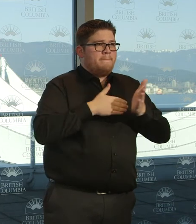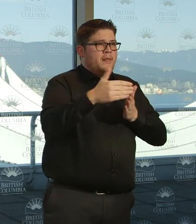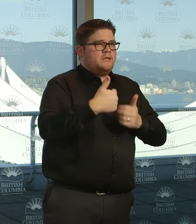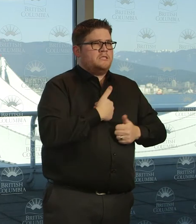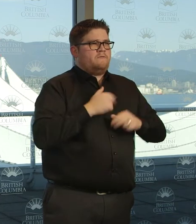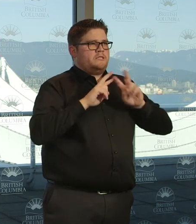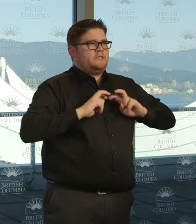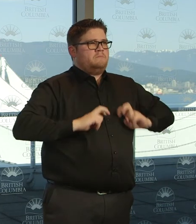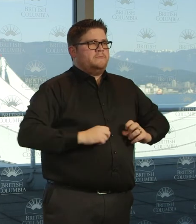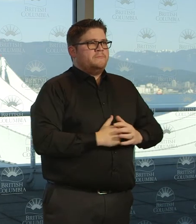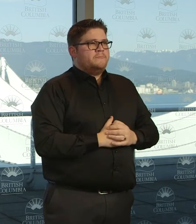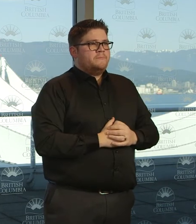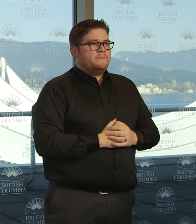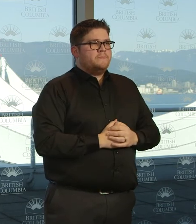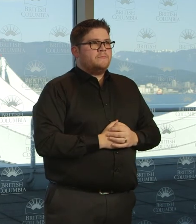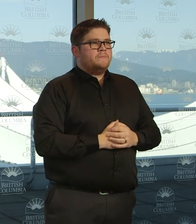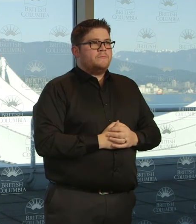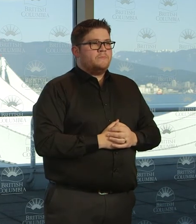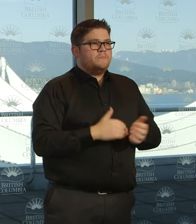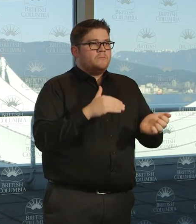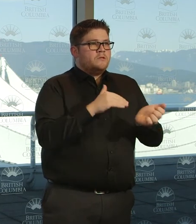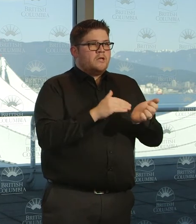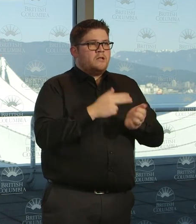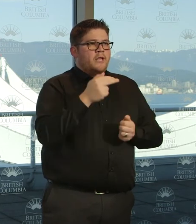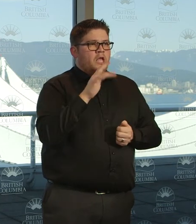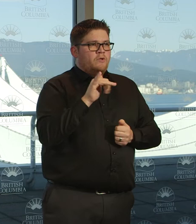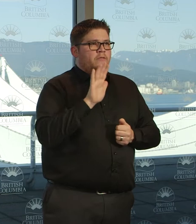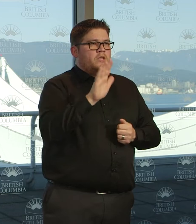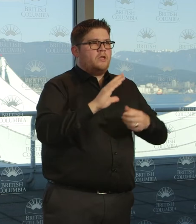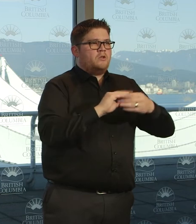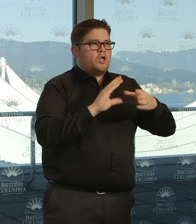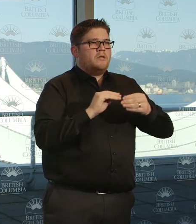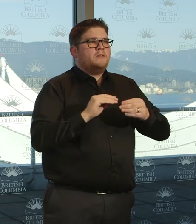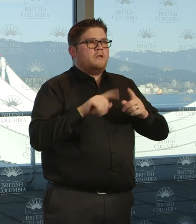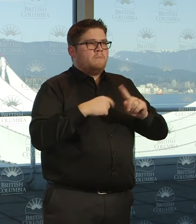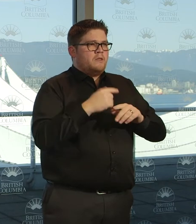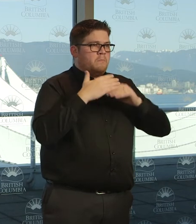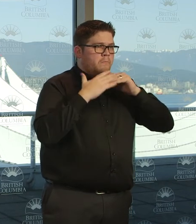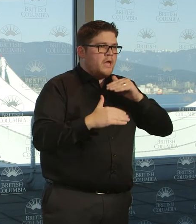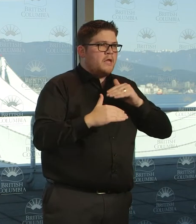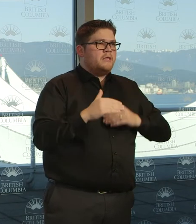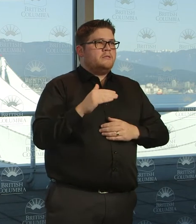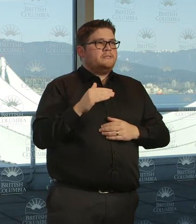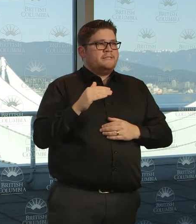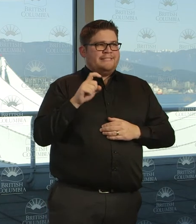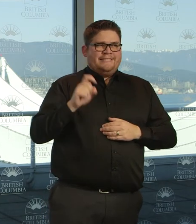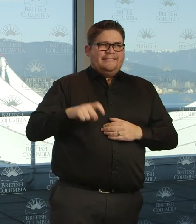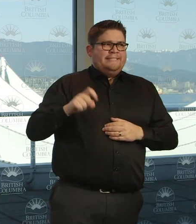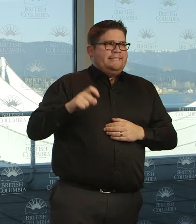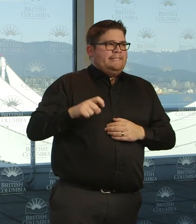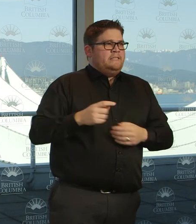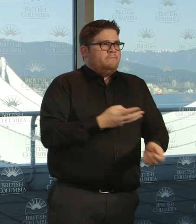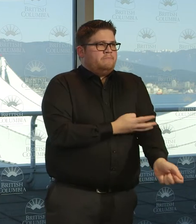I want to emphasize what Dr. Henry said with respect to the blood supply and the need for people to give blood and the information out to